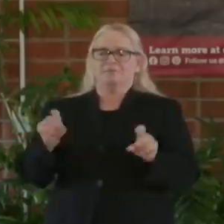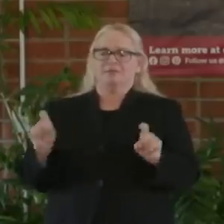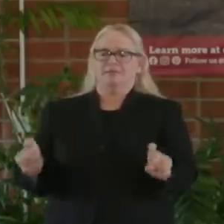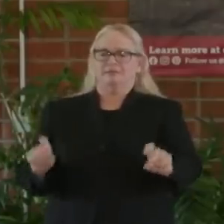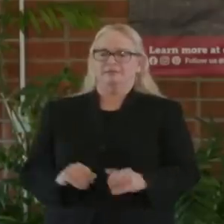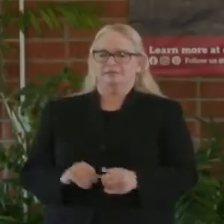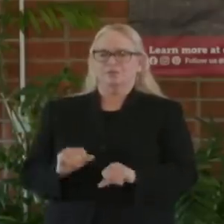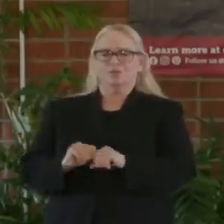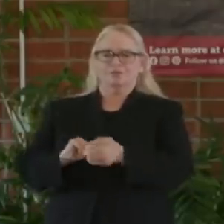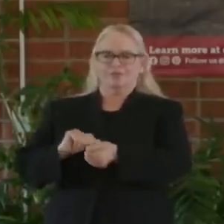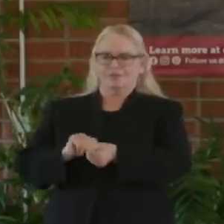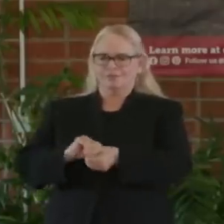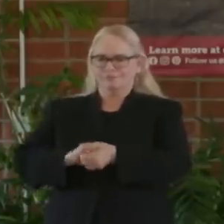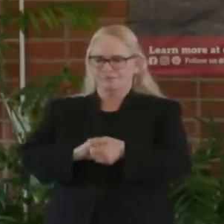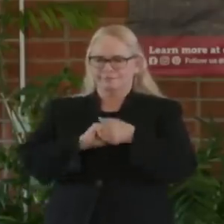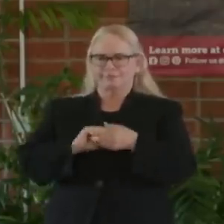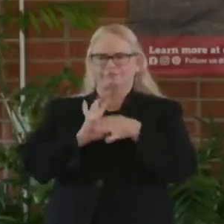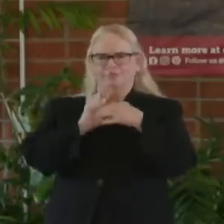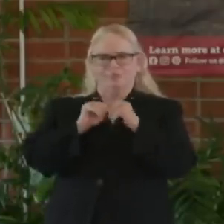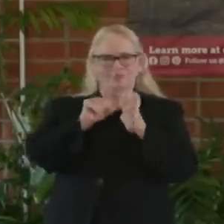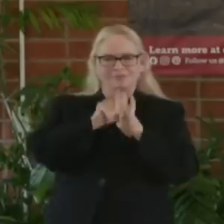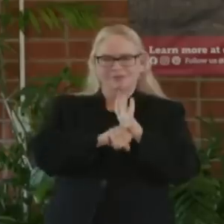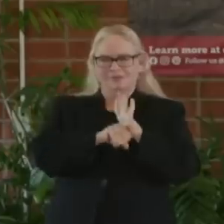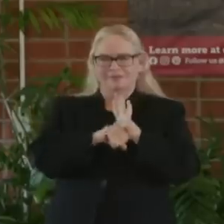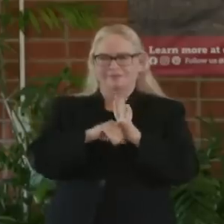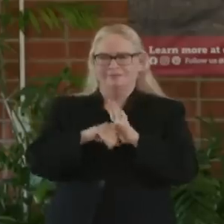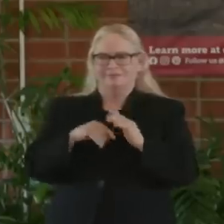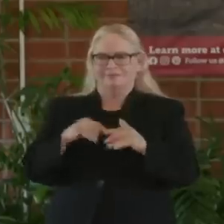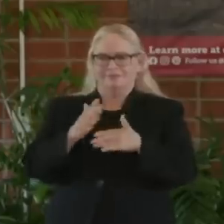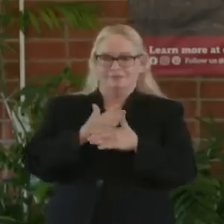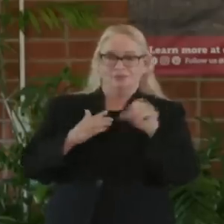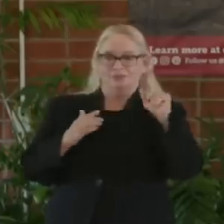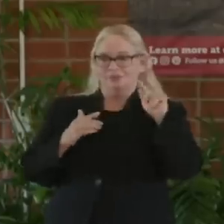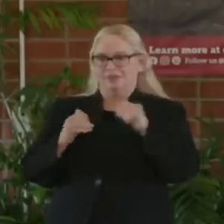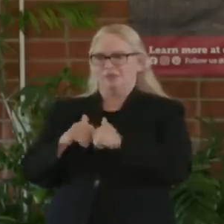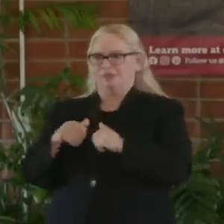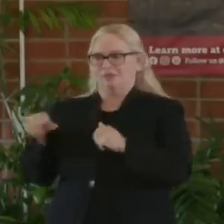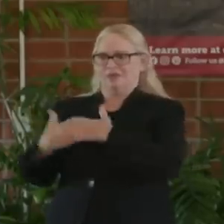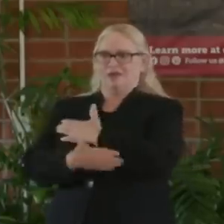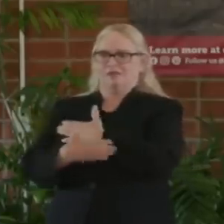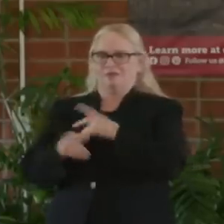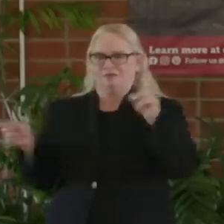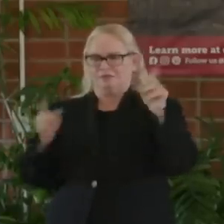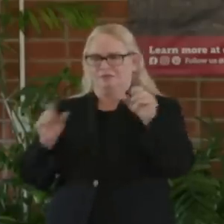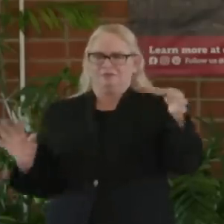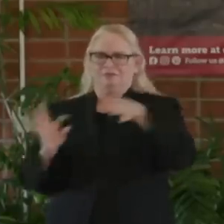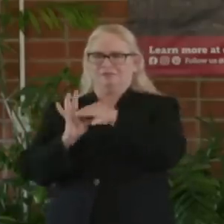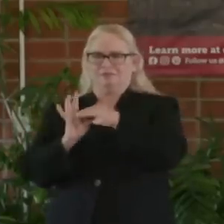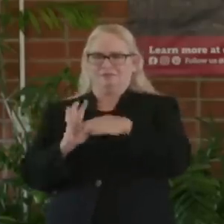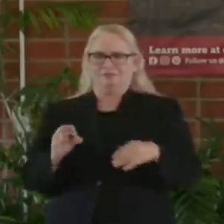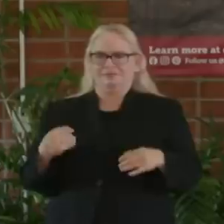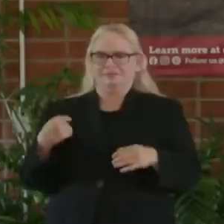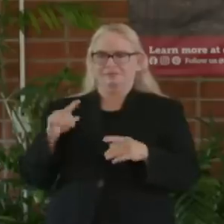partners to get a handle on what's happening in the Central Valley. The unified response teams that the governor mentioned,